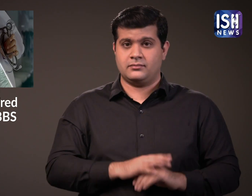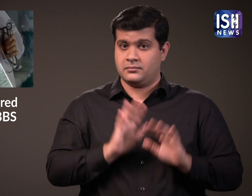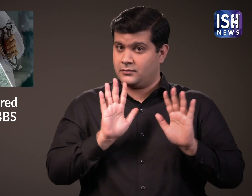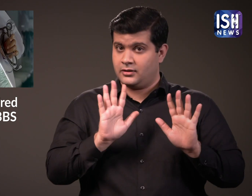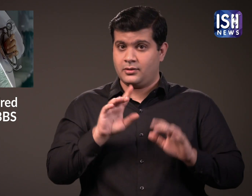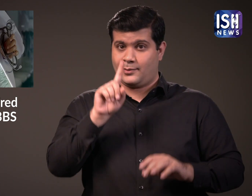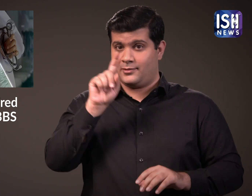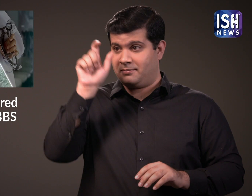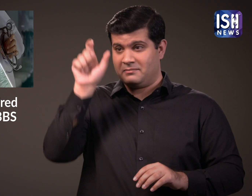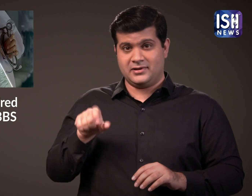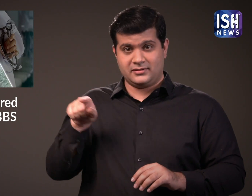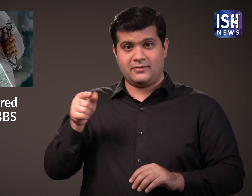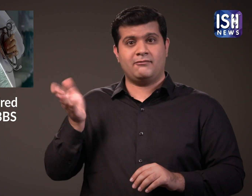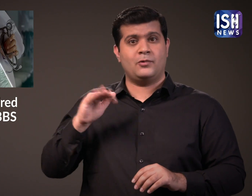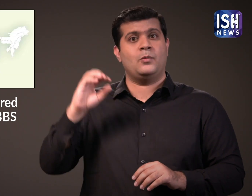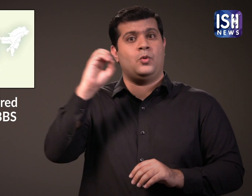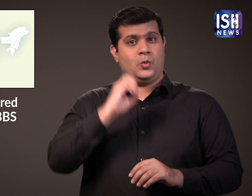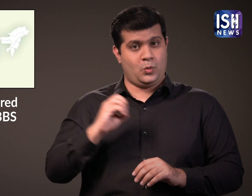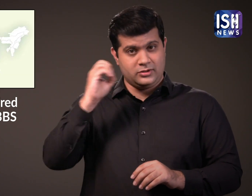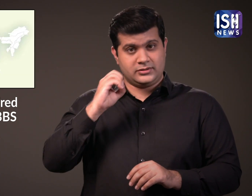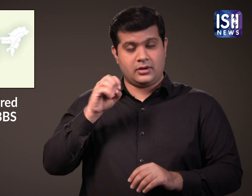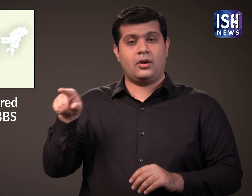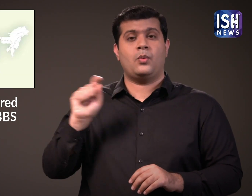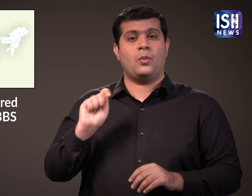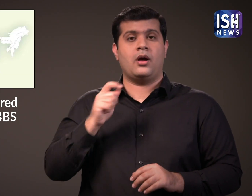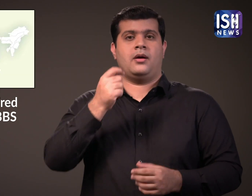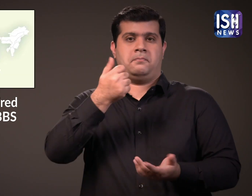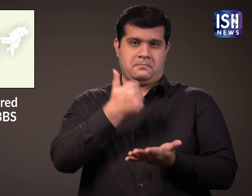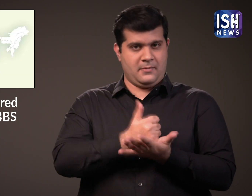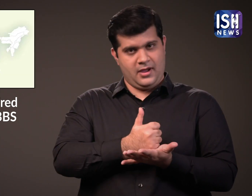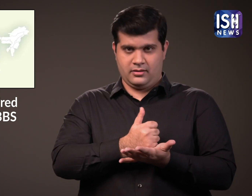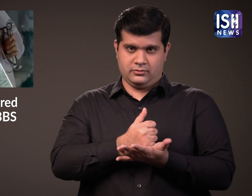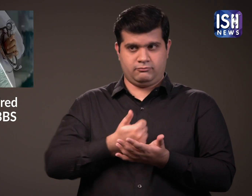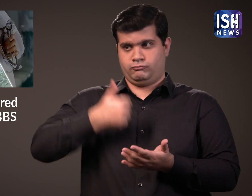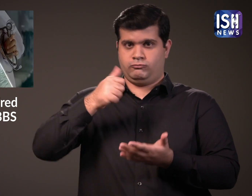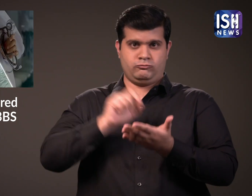However, a 64-year-old retired bank official from Odisha